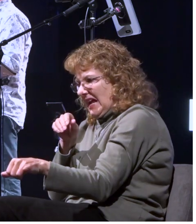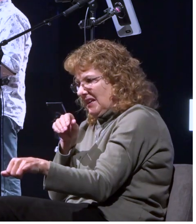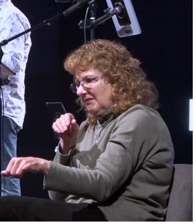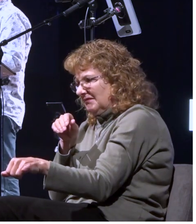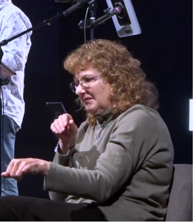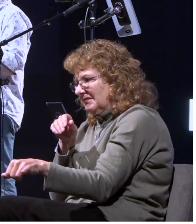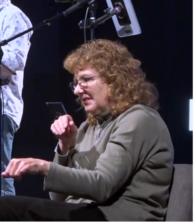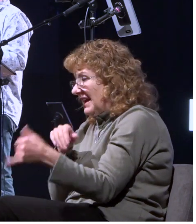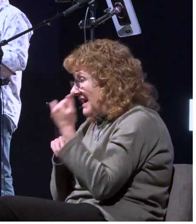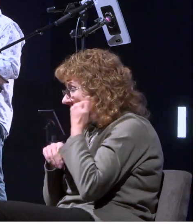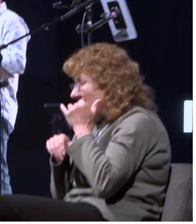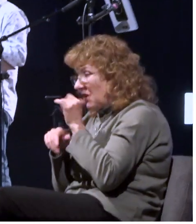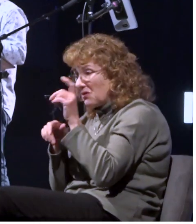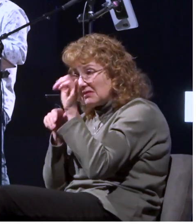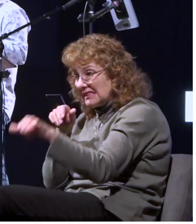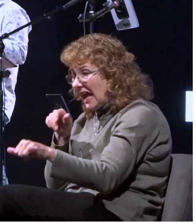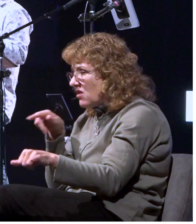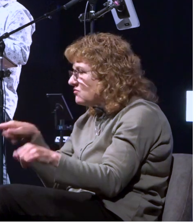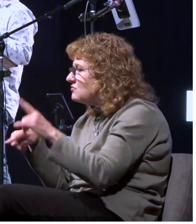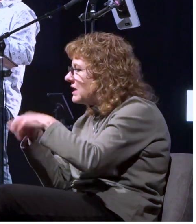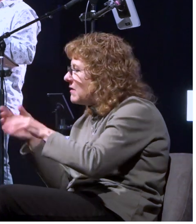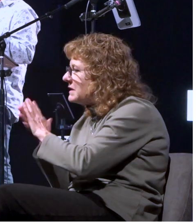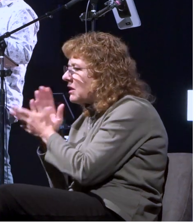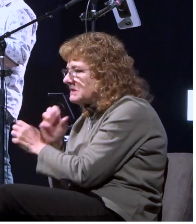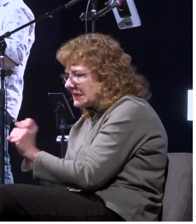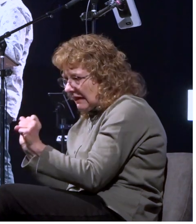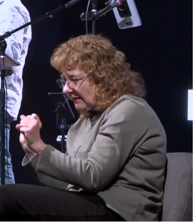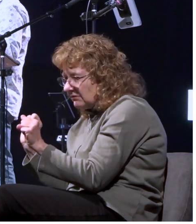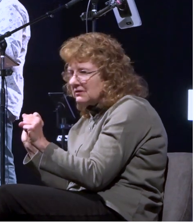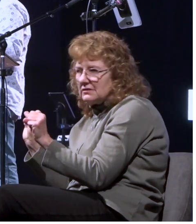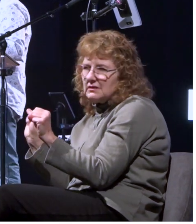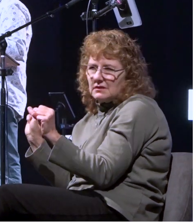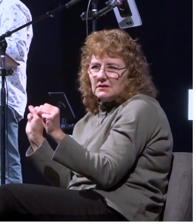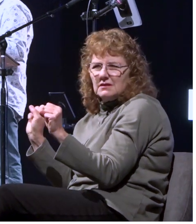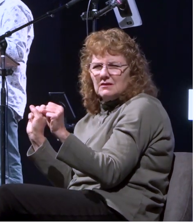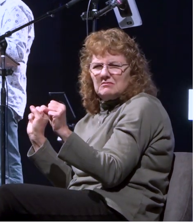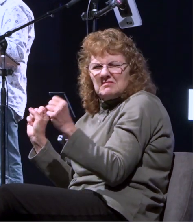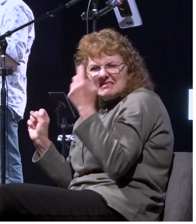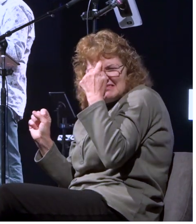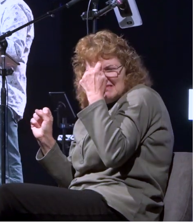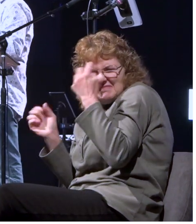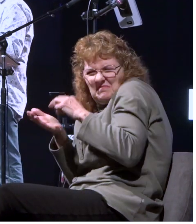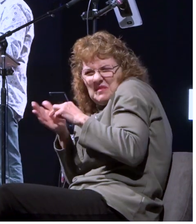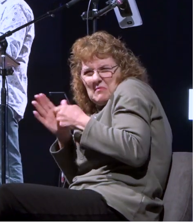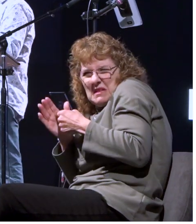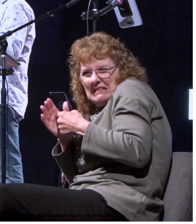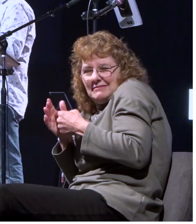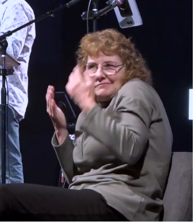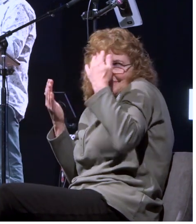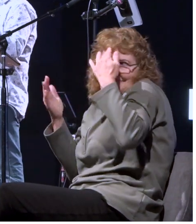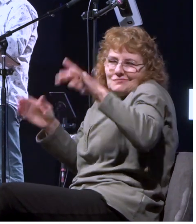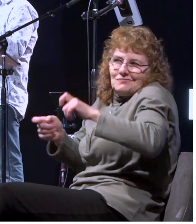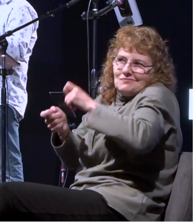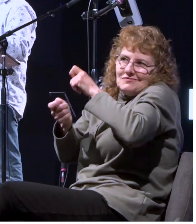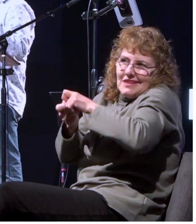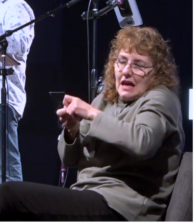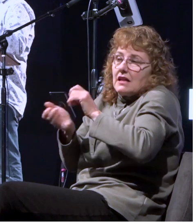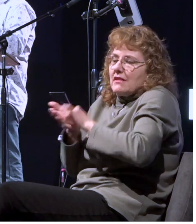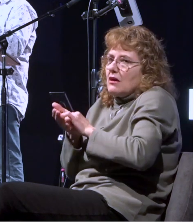saved and and you know there's a lot of debate about you know what that means like you know this was very significant spiritually because